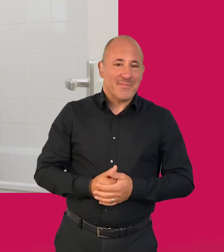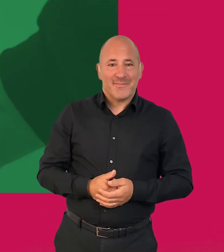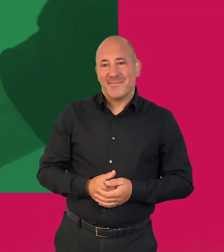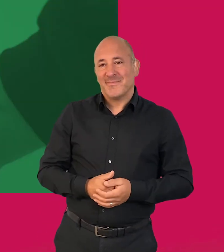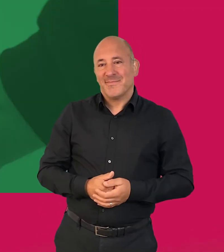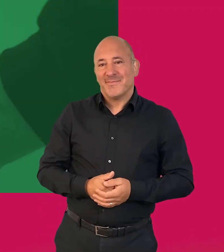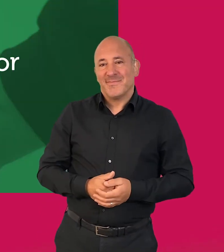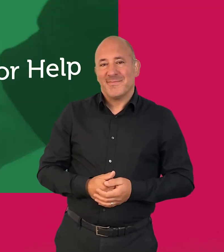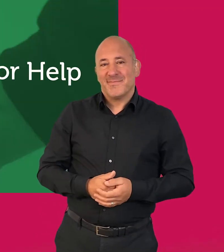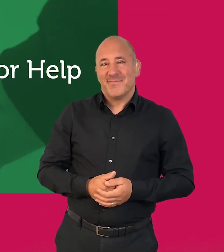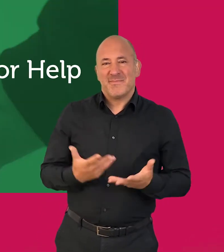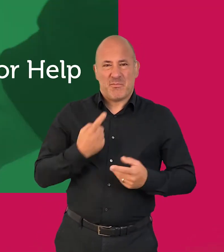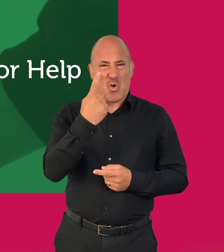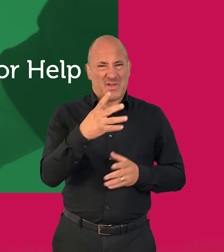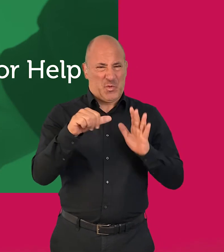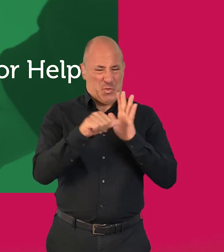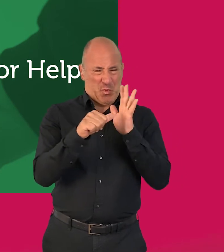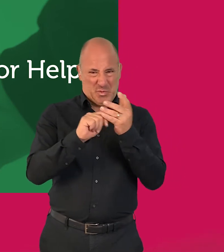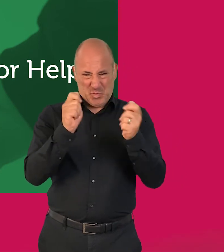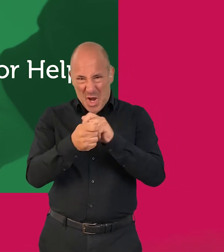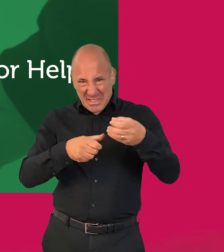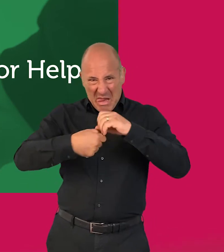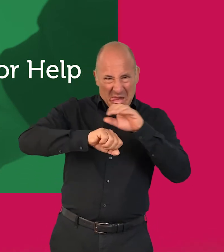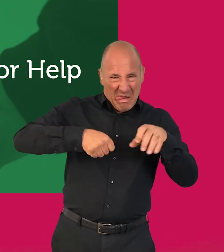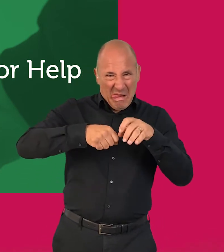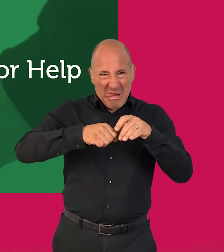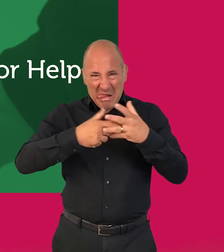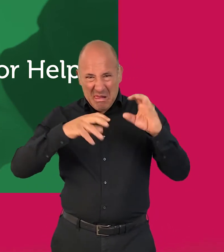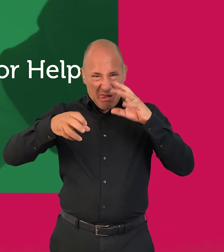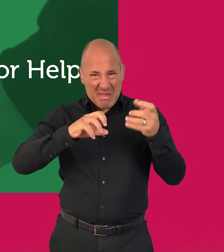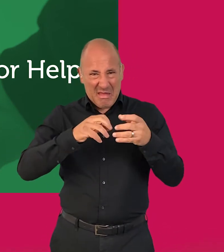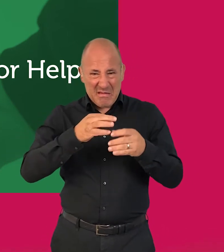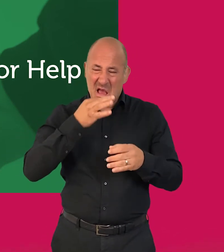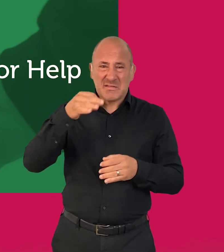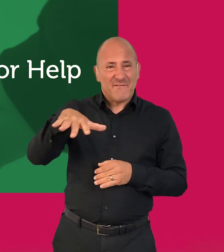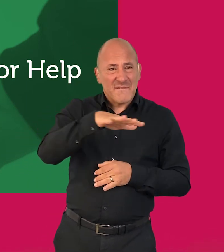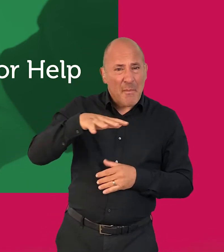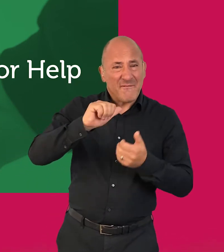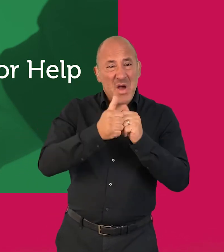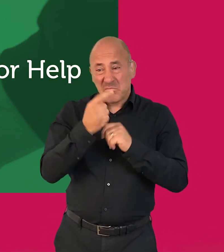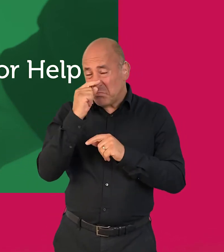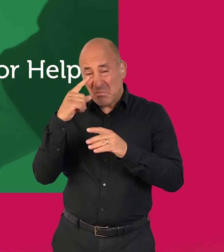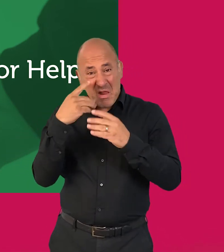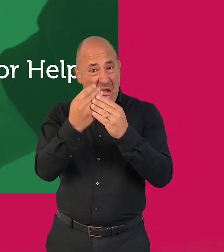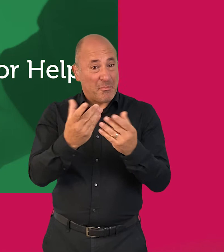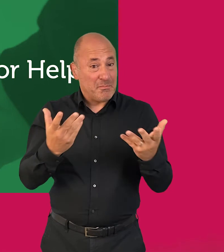If you find it difficult to change a shower hose and head, ask your family or friends if they're able to give you a hand.